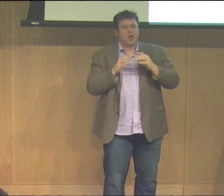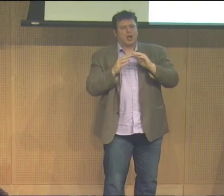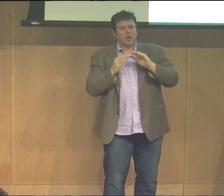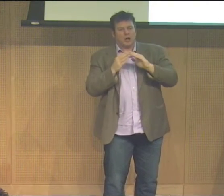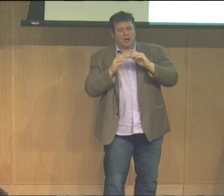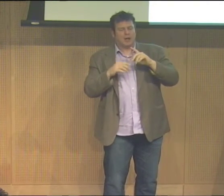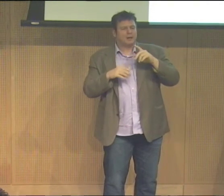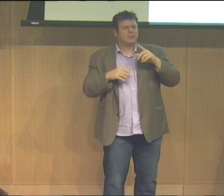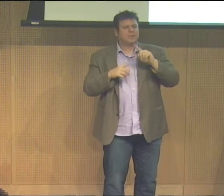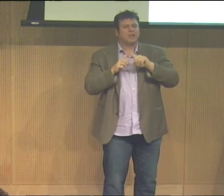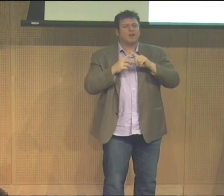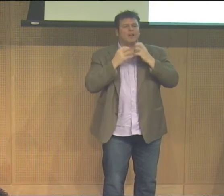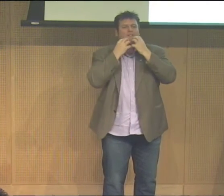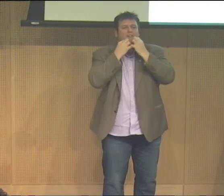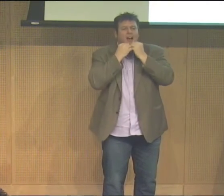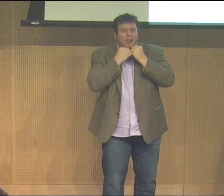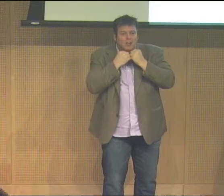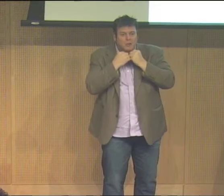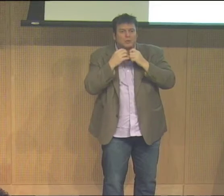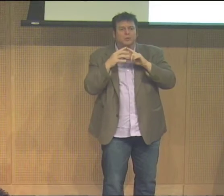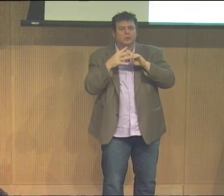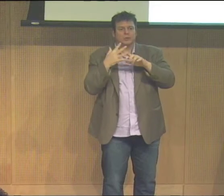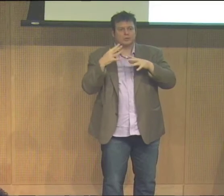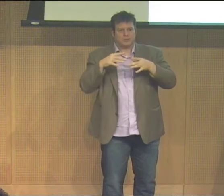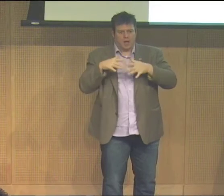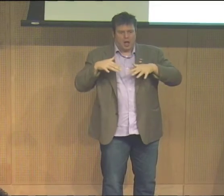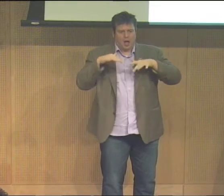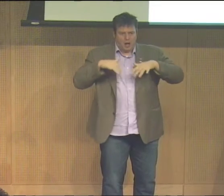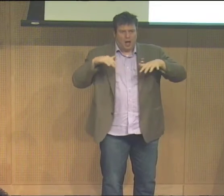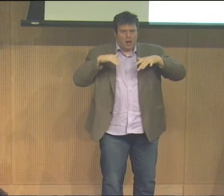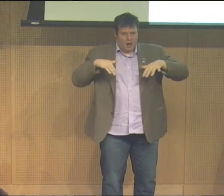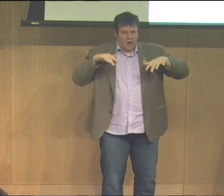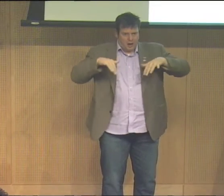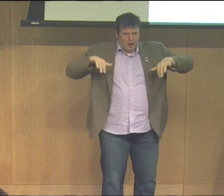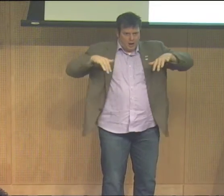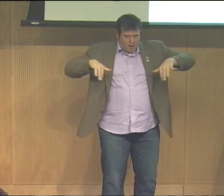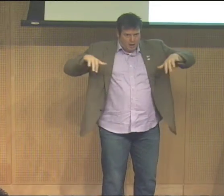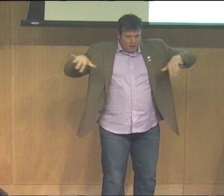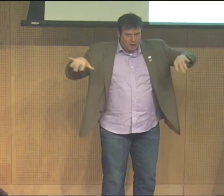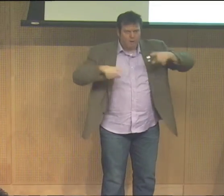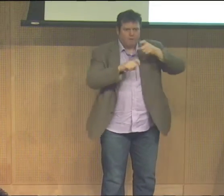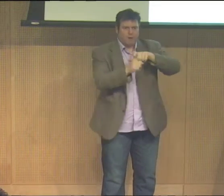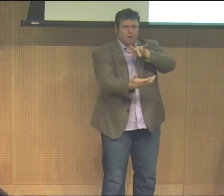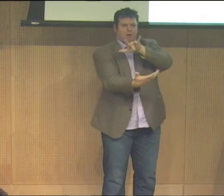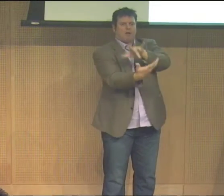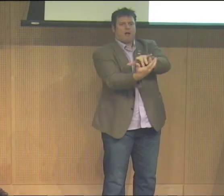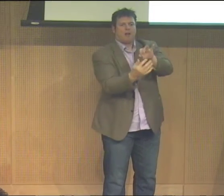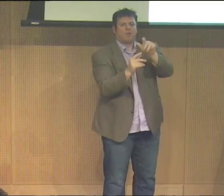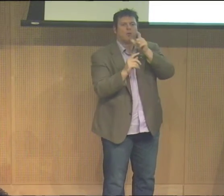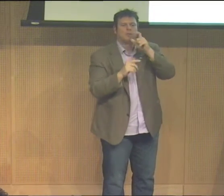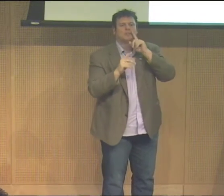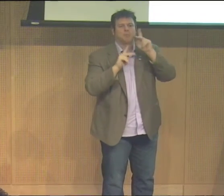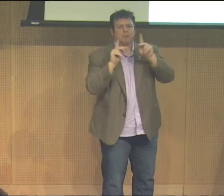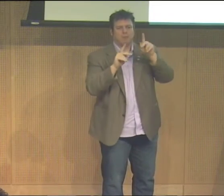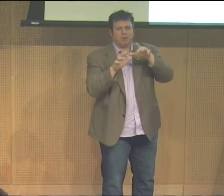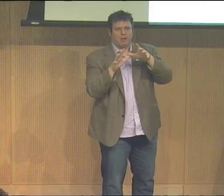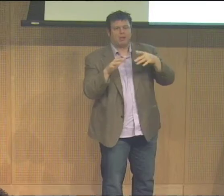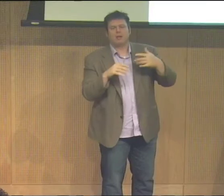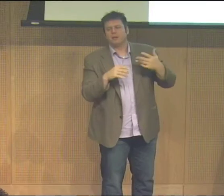and then the language particular area it speaks to values and the elements that are part of the values of language basically that's